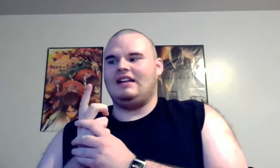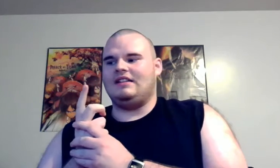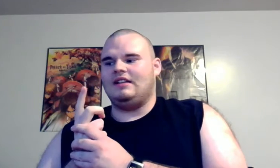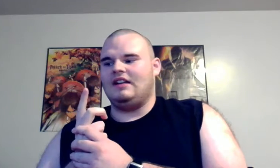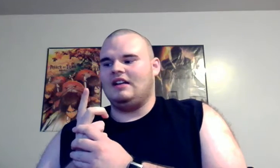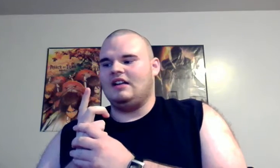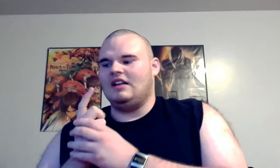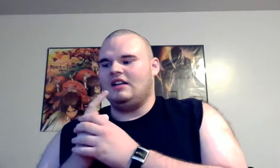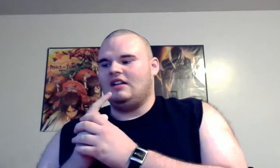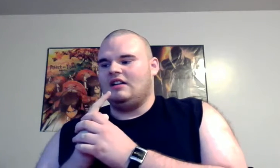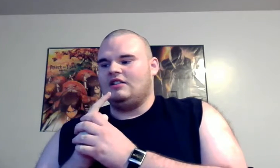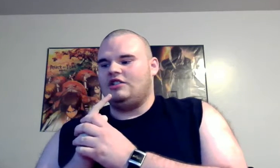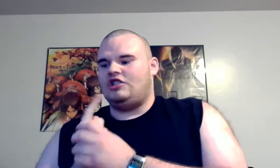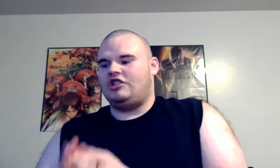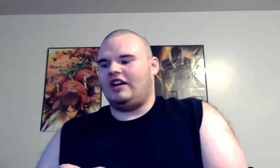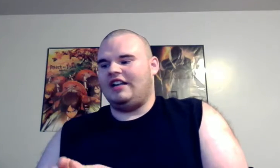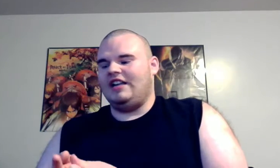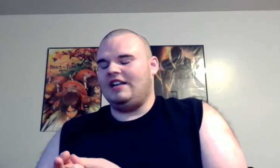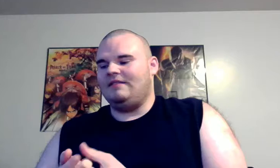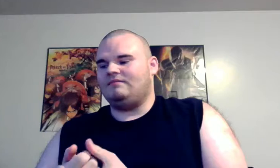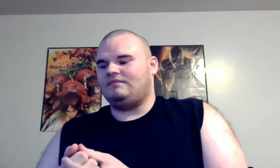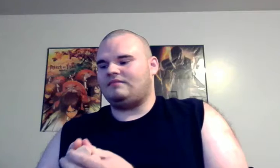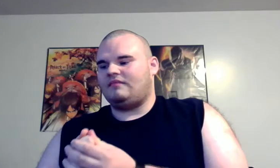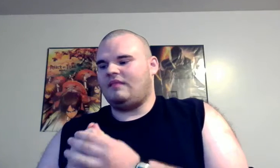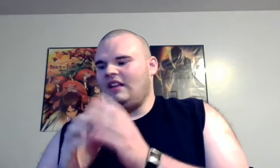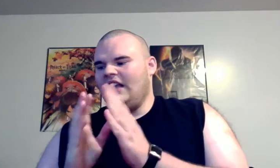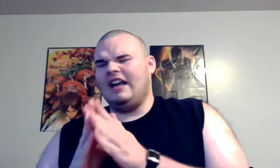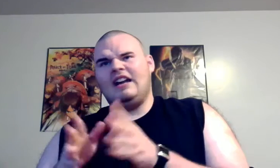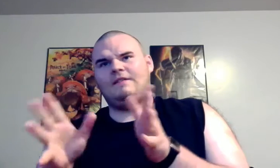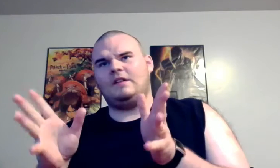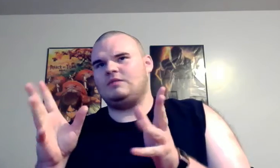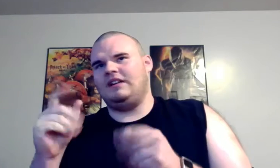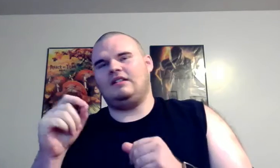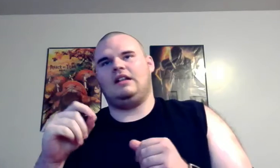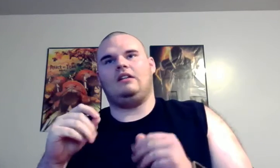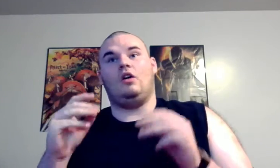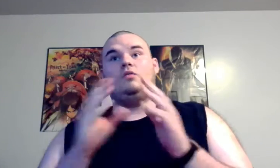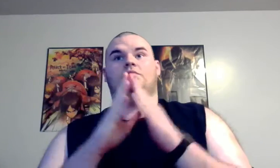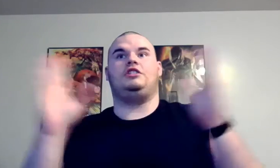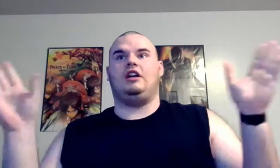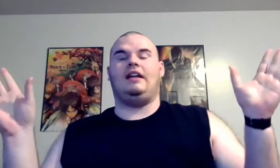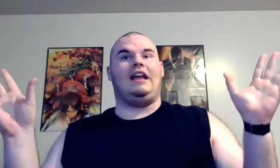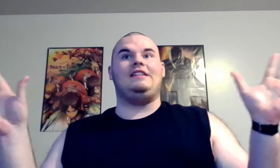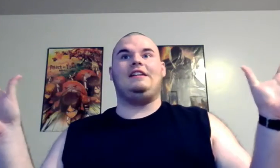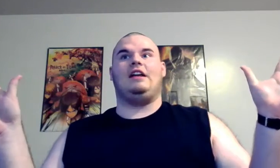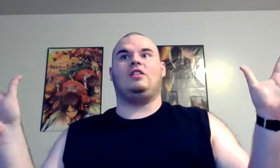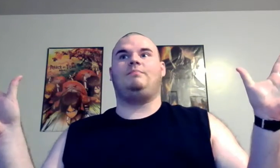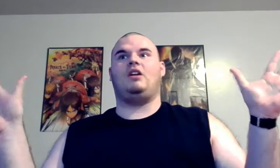Chucky and at first we are like oh andy killed bark